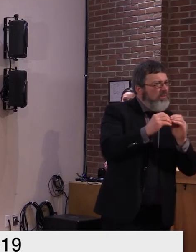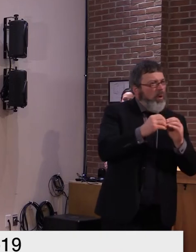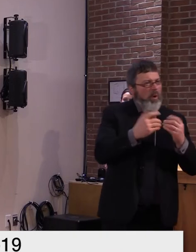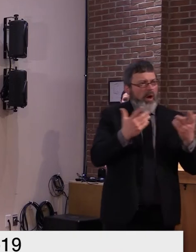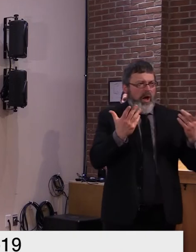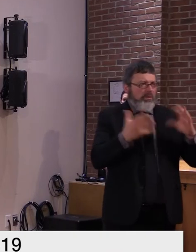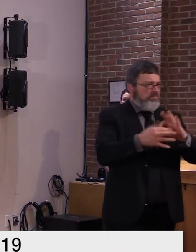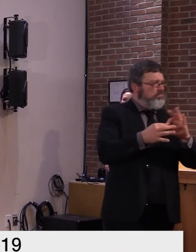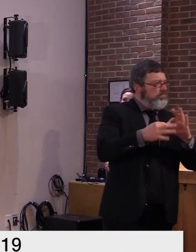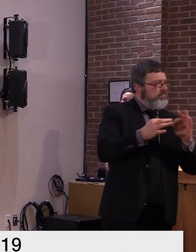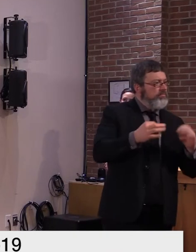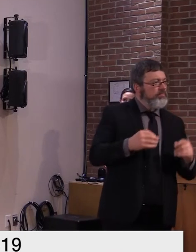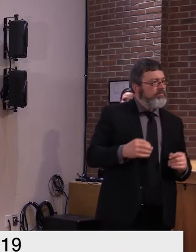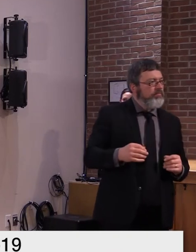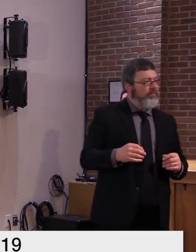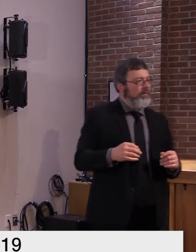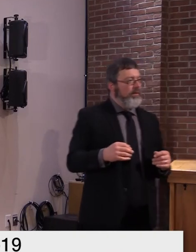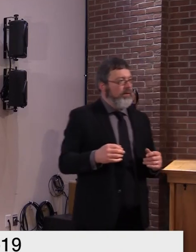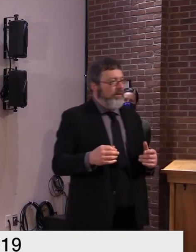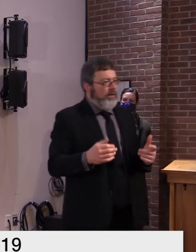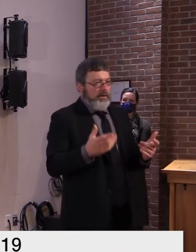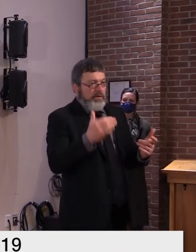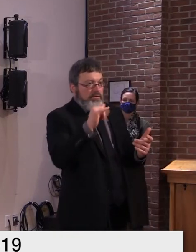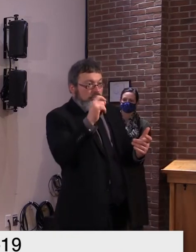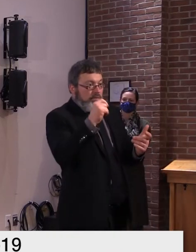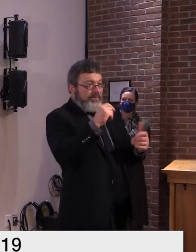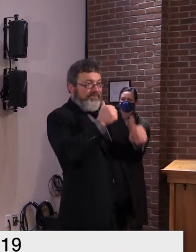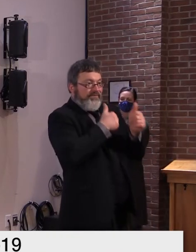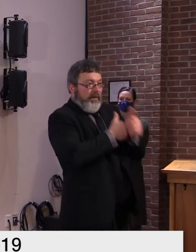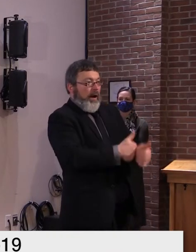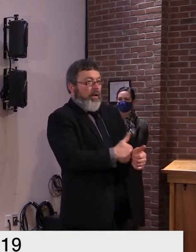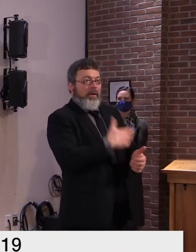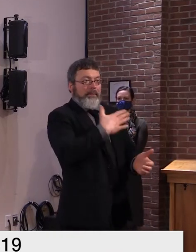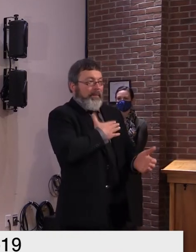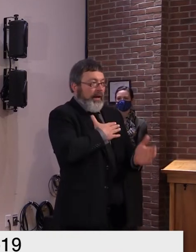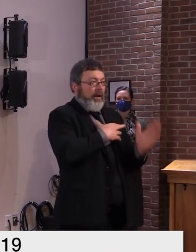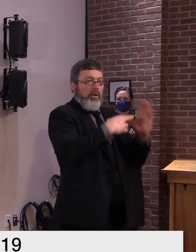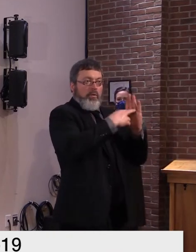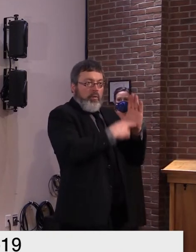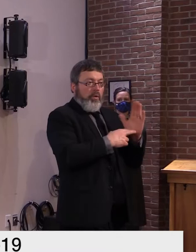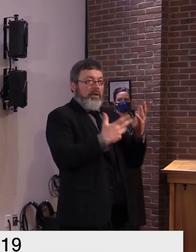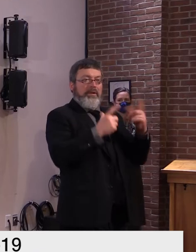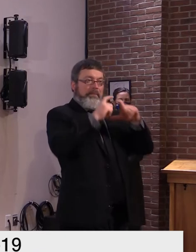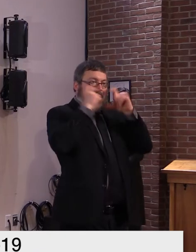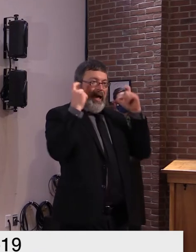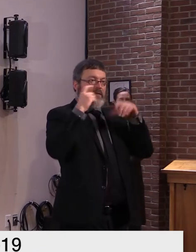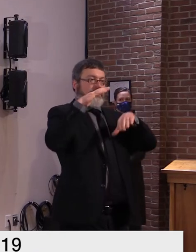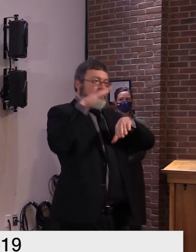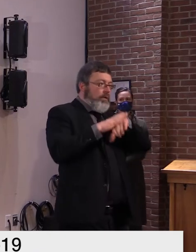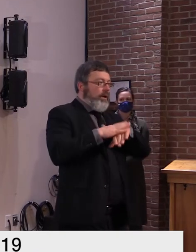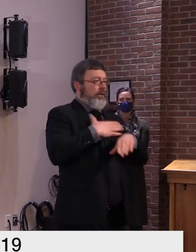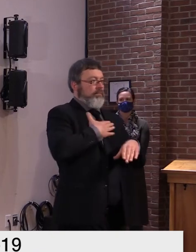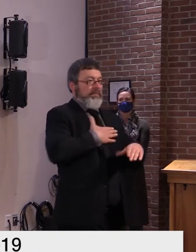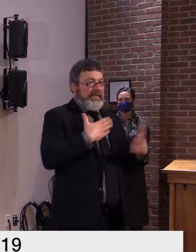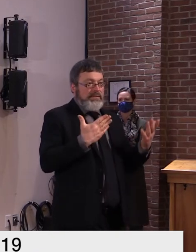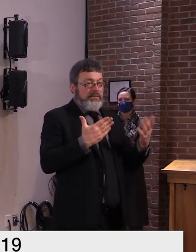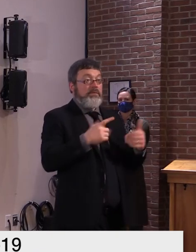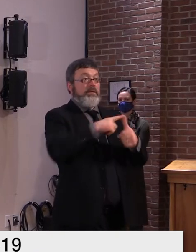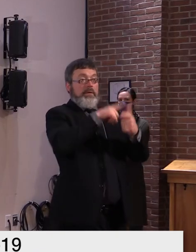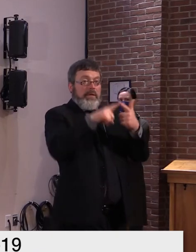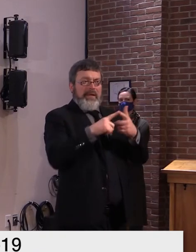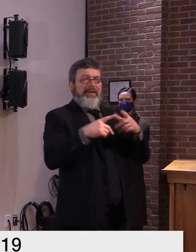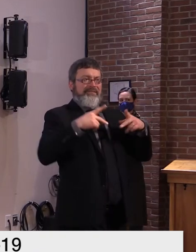adhere to the guidance that we've been laying out. know, wear a mask. Stay physically separated. Don't gather